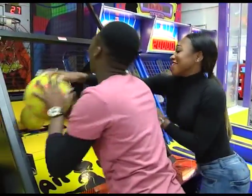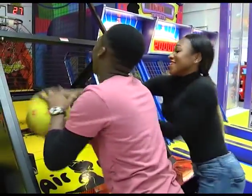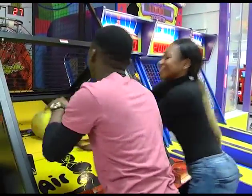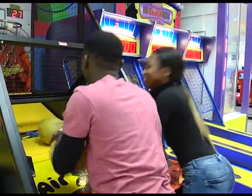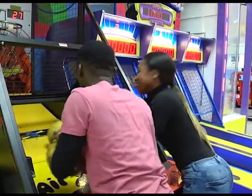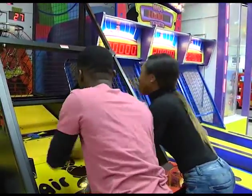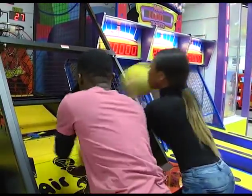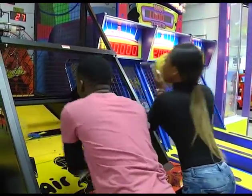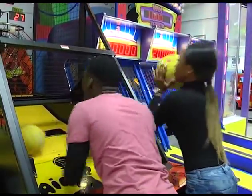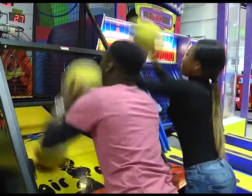Stop it!